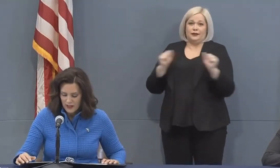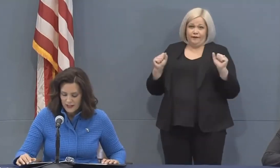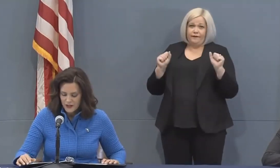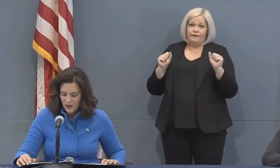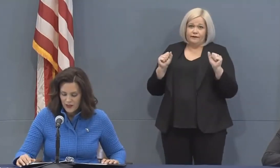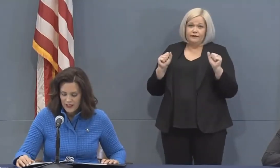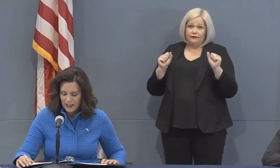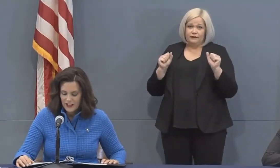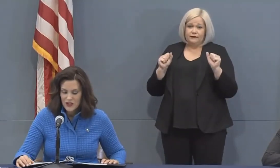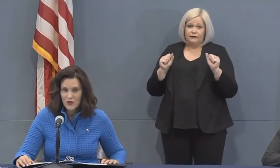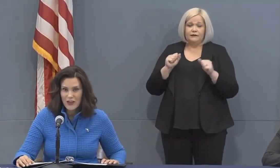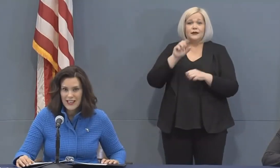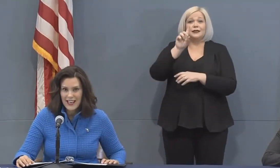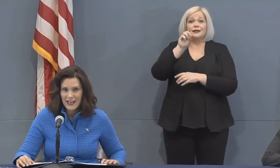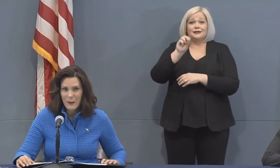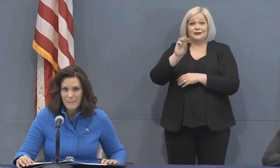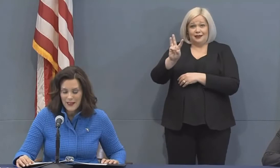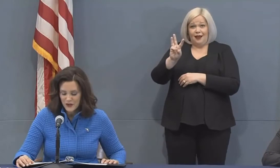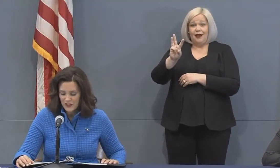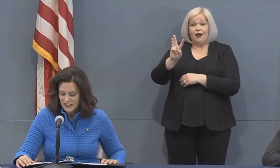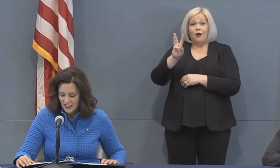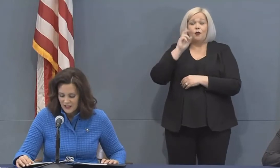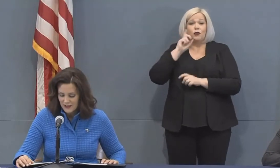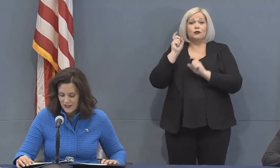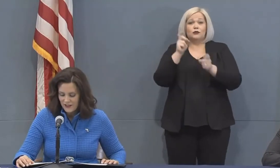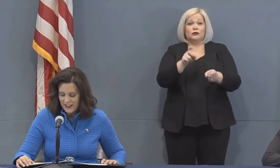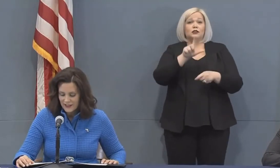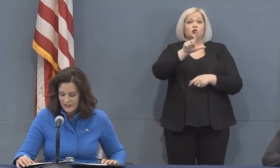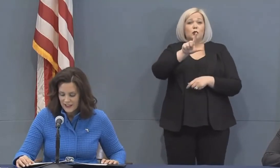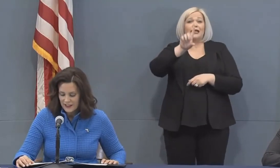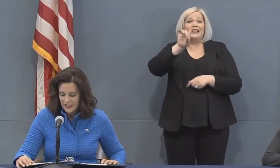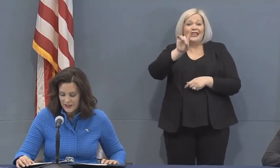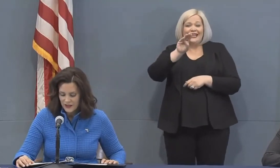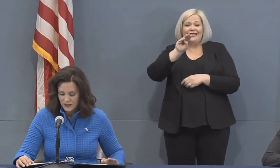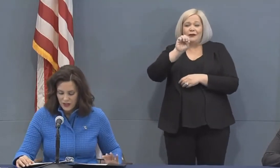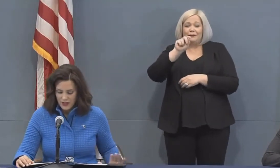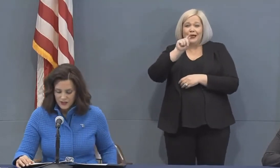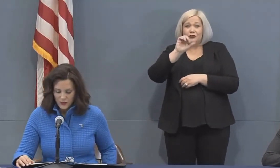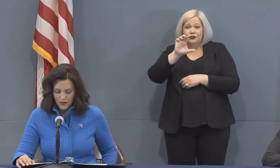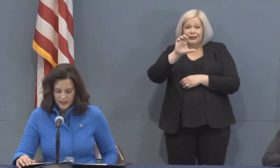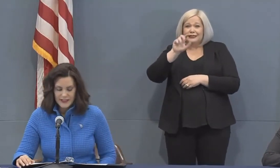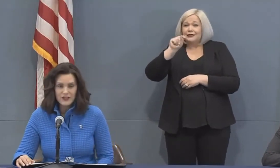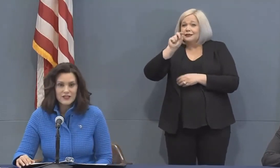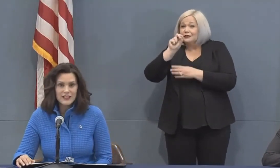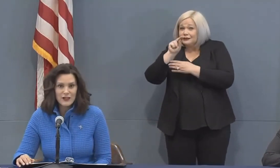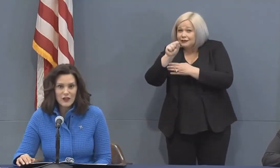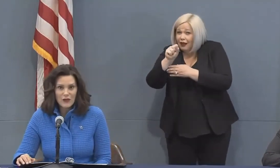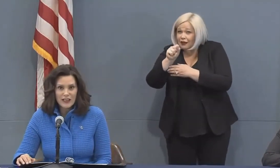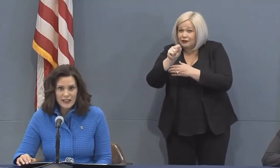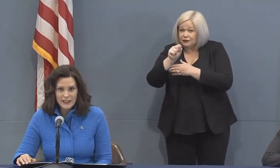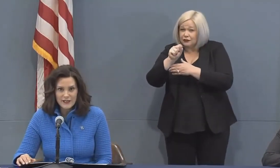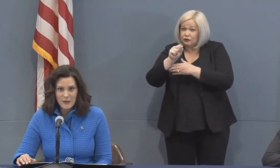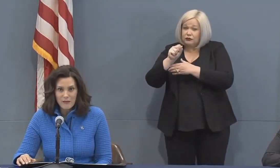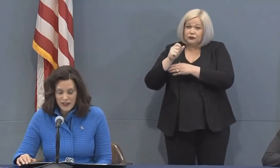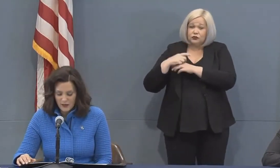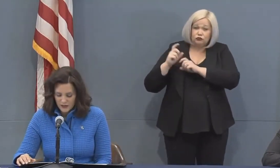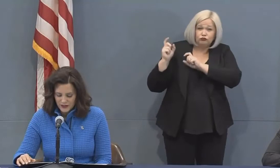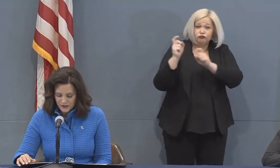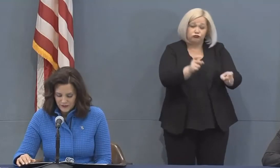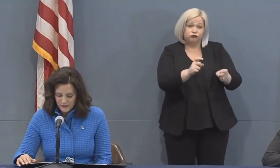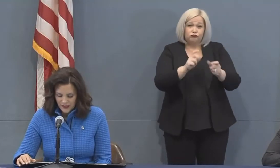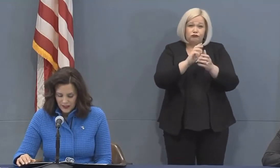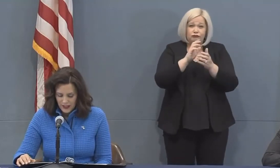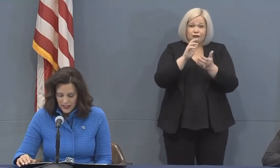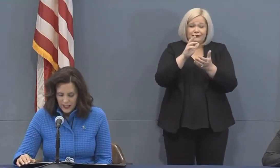is donating 28 metric tons of hand sanitizer to organizations in the Great Lakes Bay